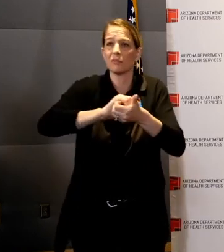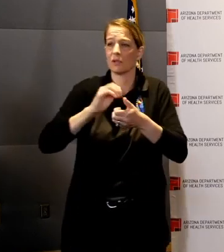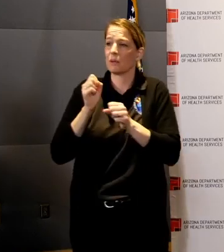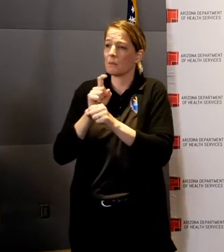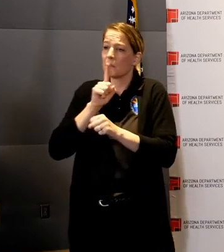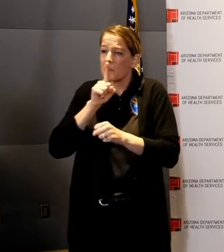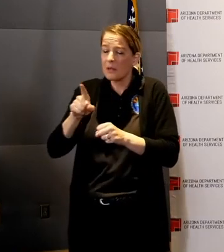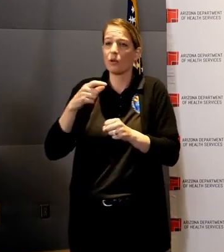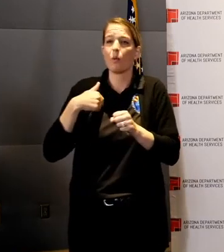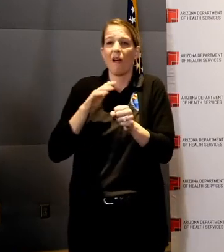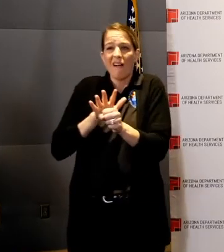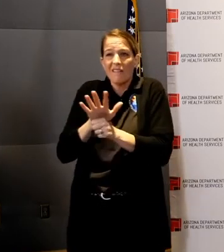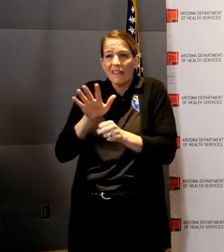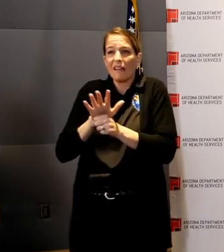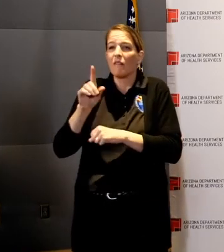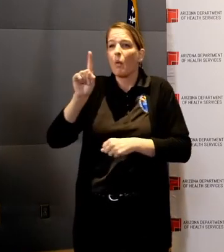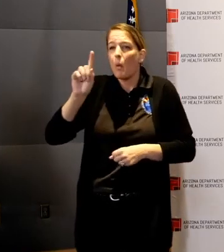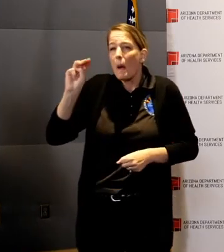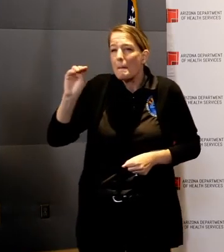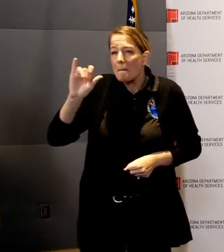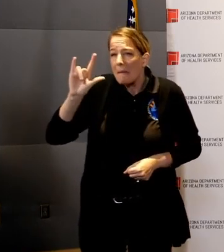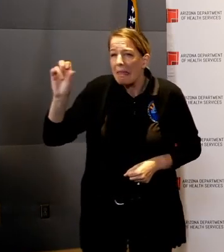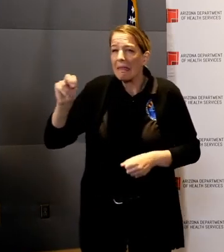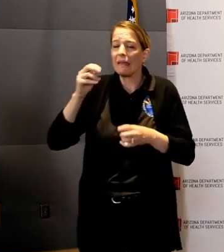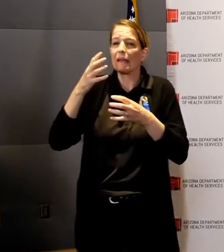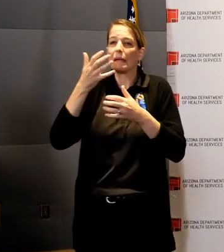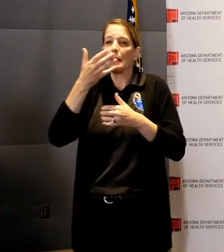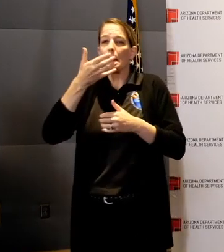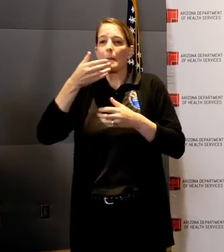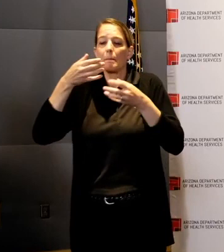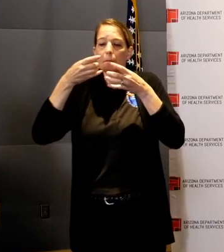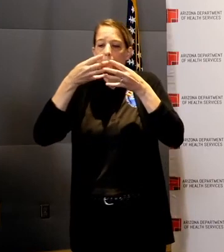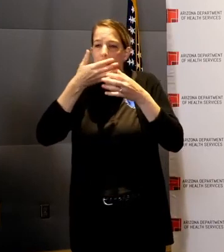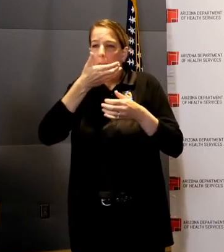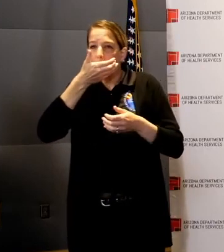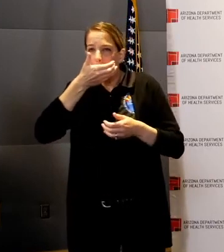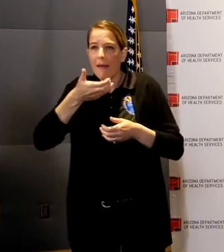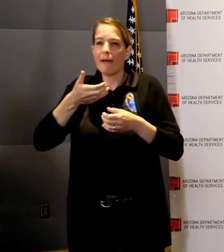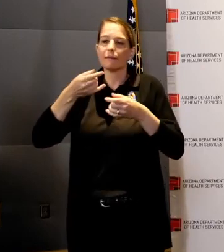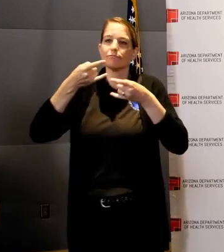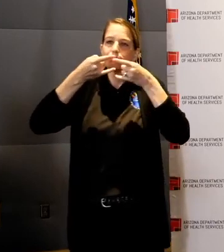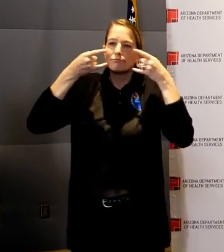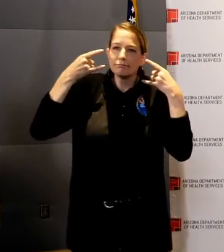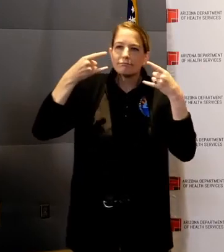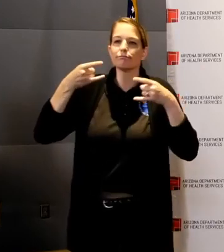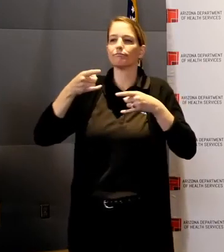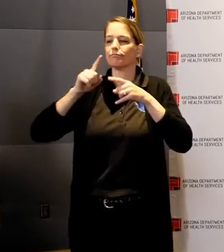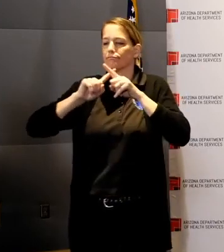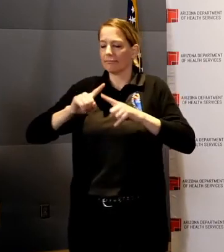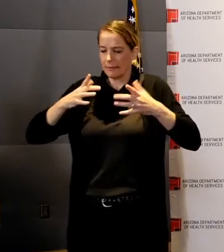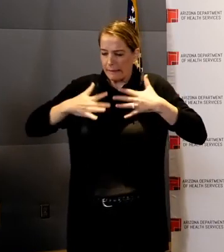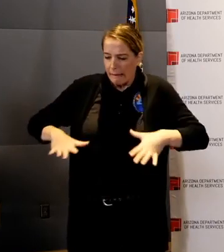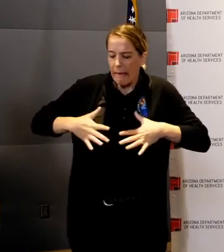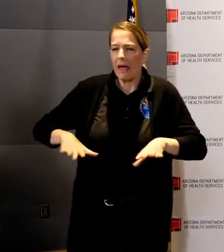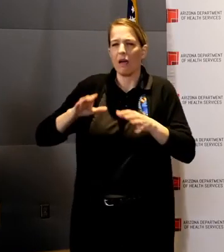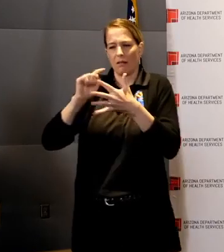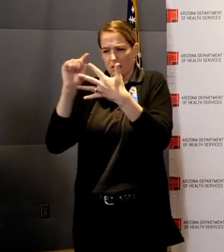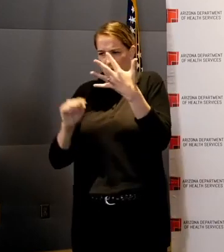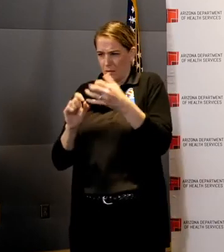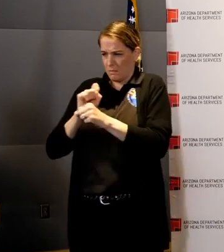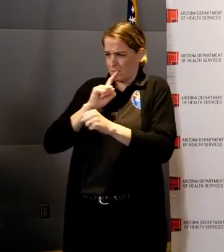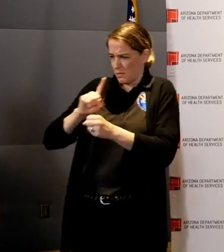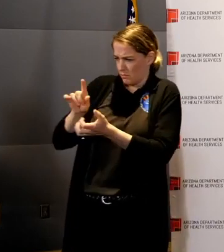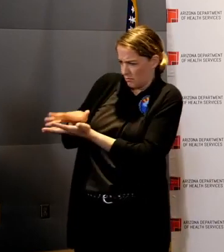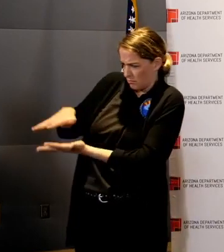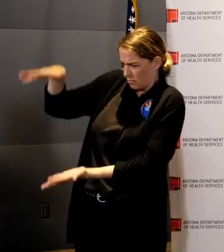surgical masks, and 1 million surgical gowns, with 260,000 of these N95s anticipated to be in